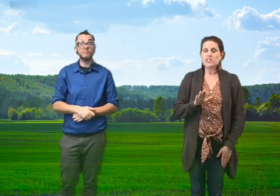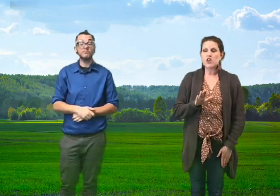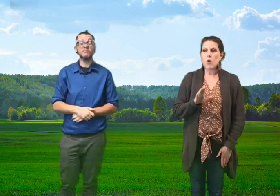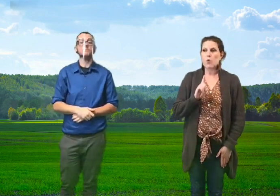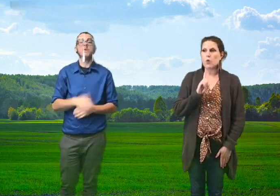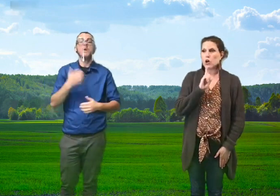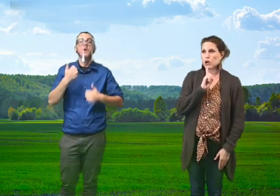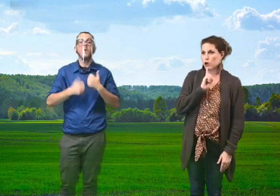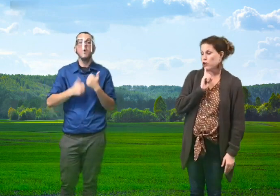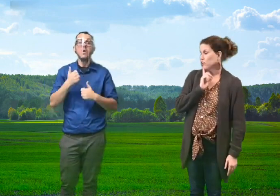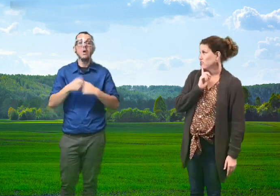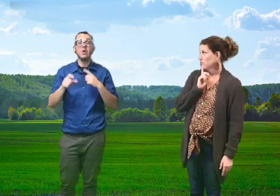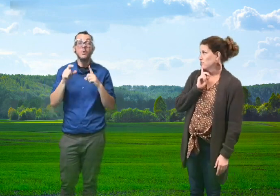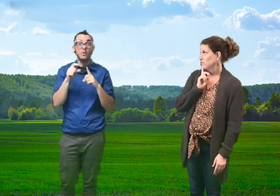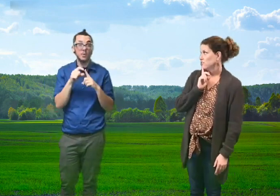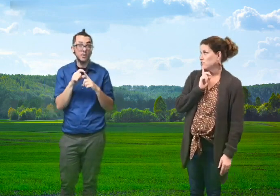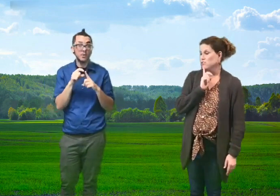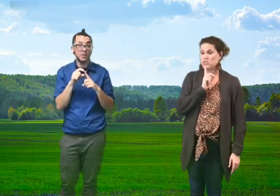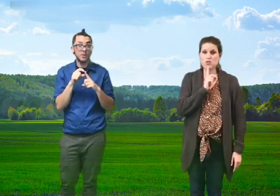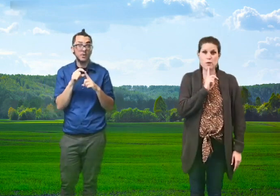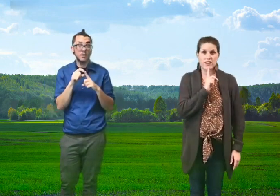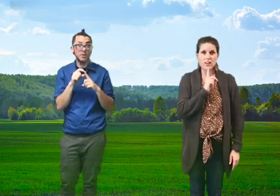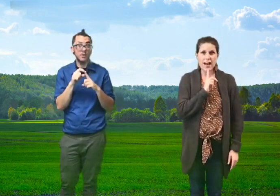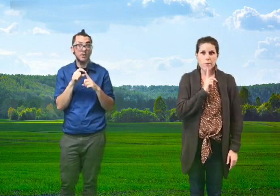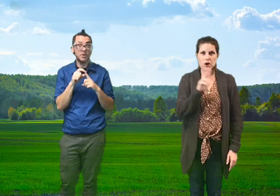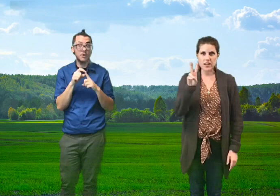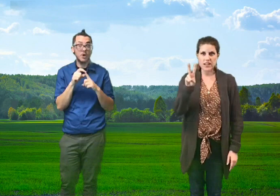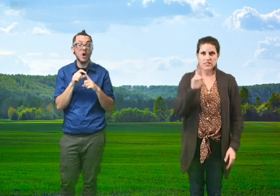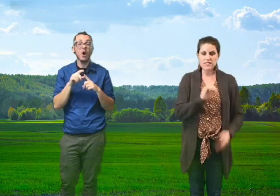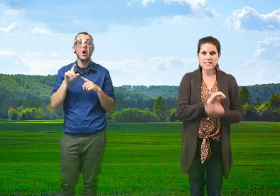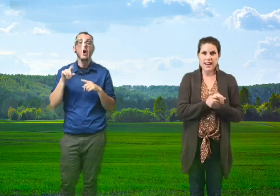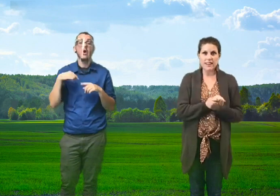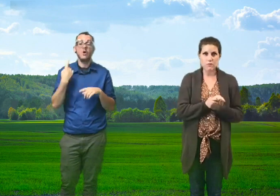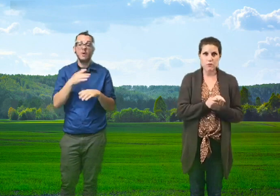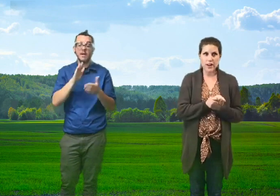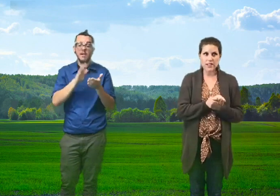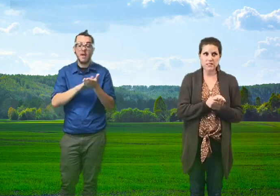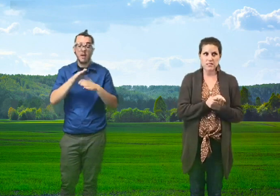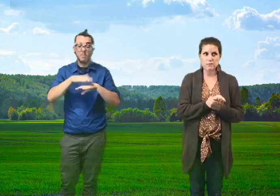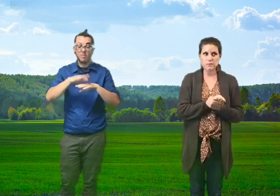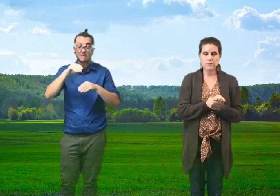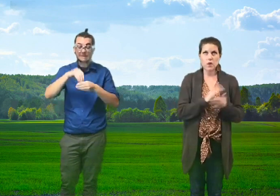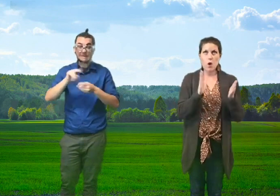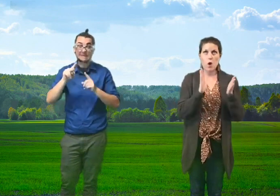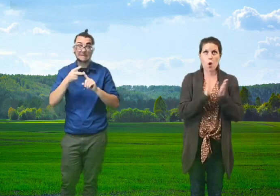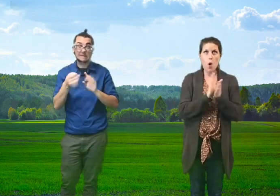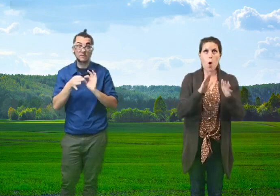A word do we clap on in the second phrase?